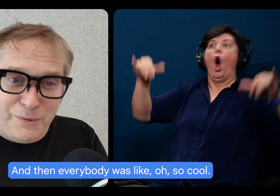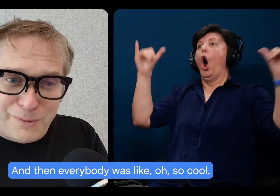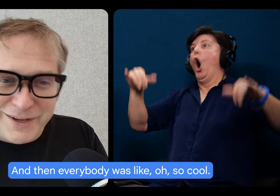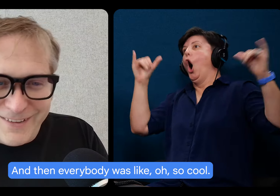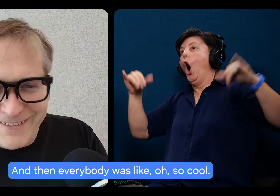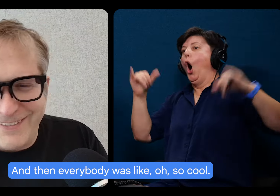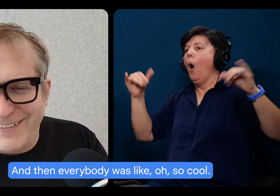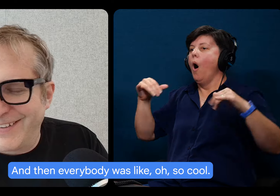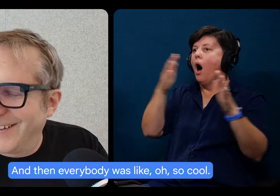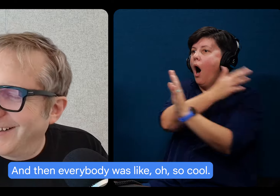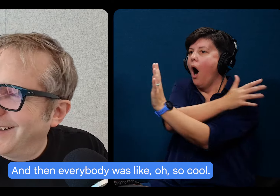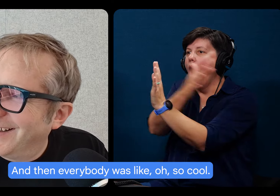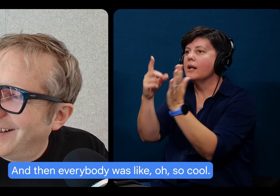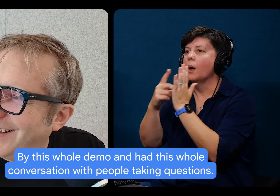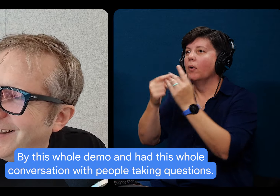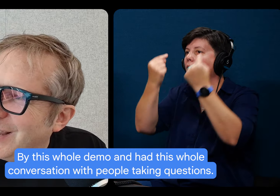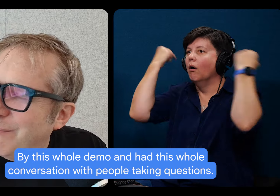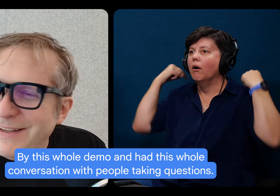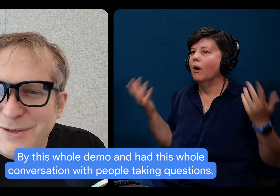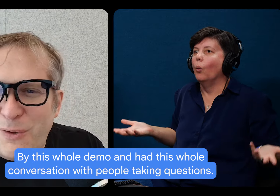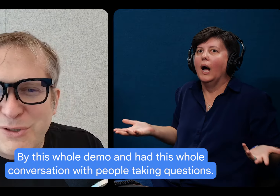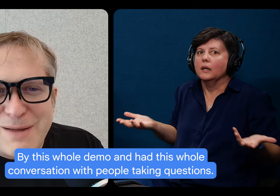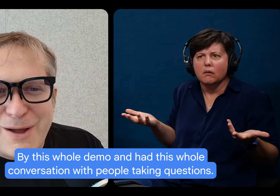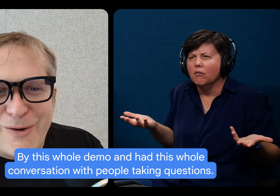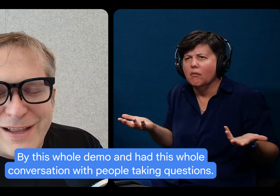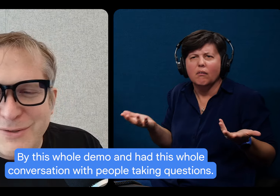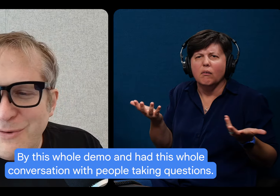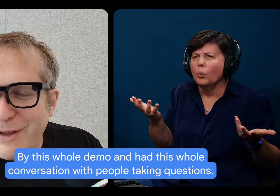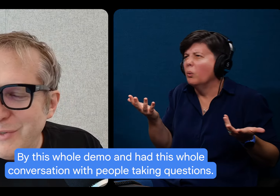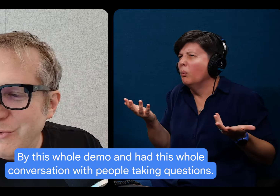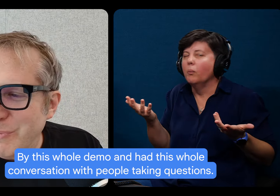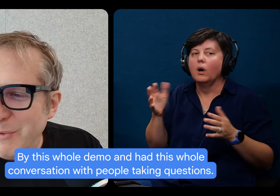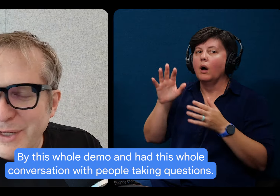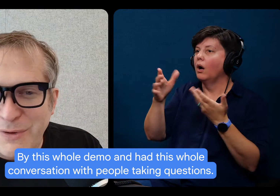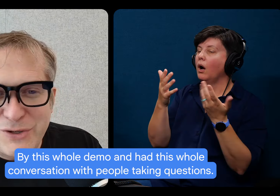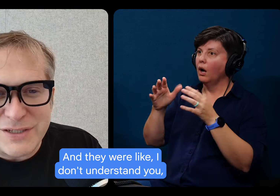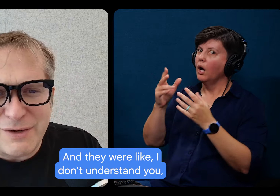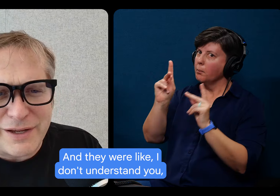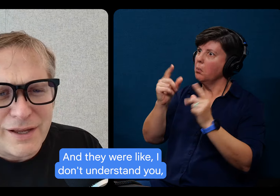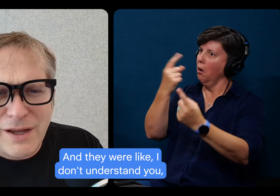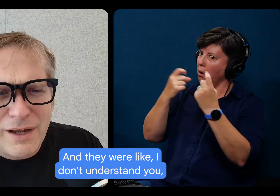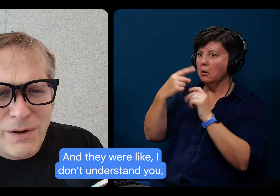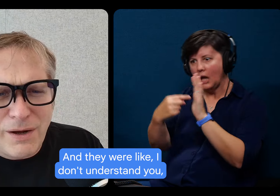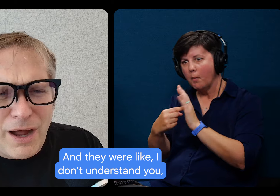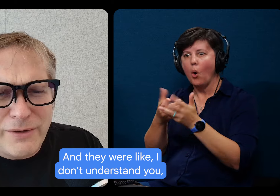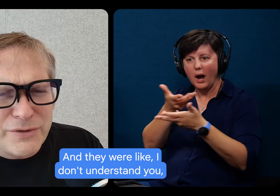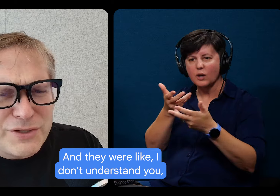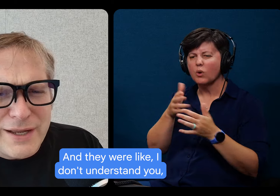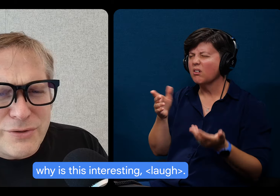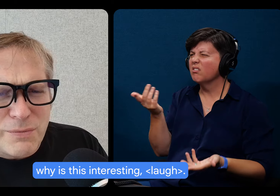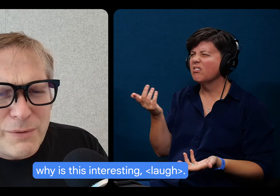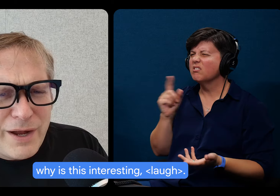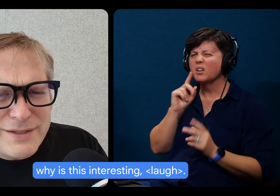by this whole demo and had this whole conversation with people taking questions and they were like, I don't